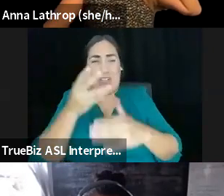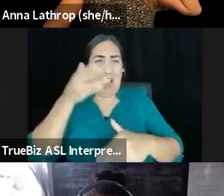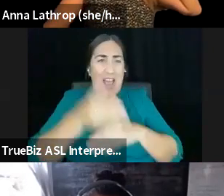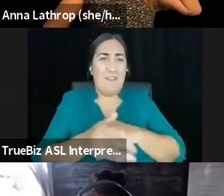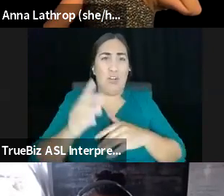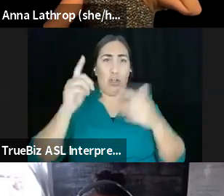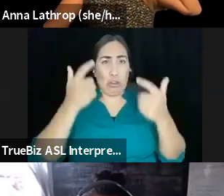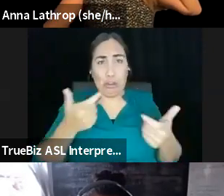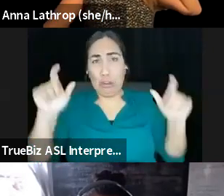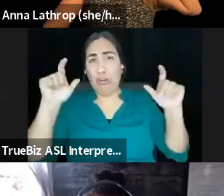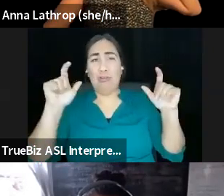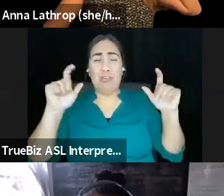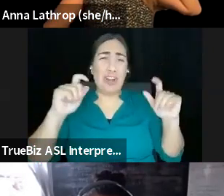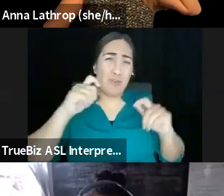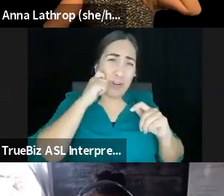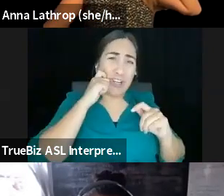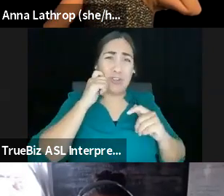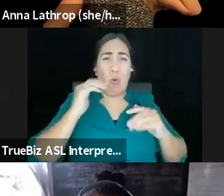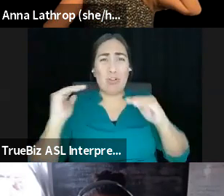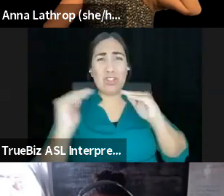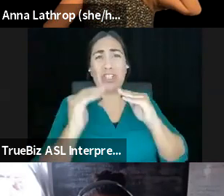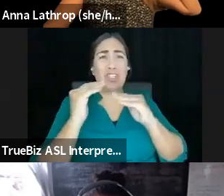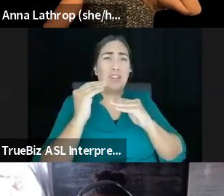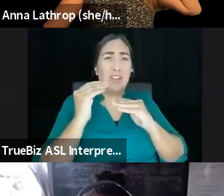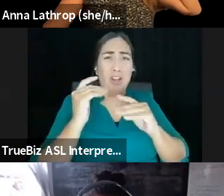reform movement, but it's something I'm coming up against. So